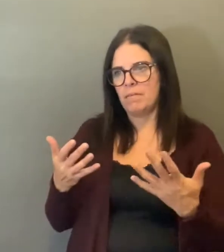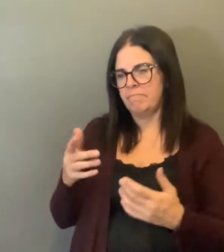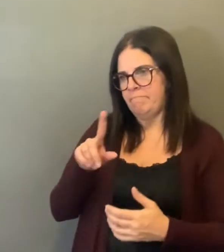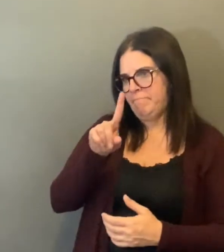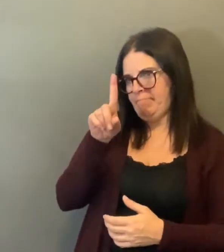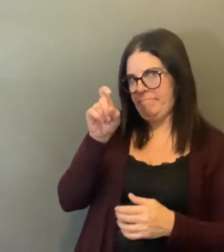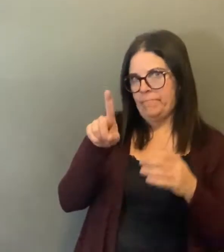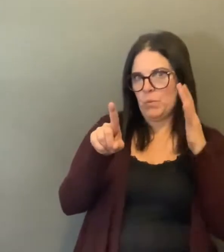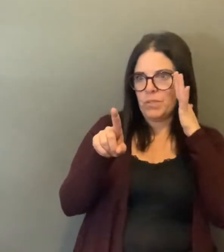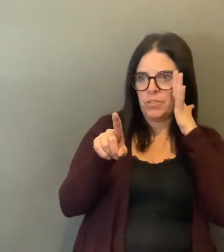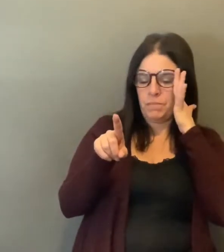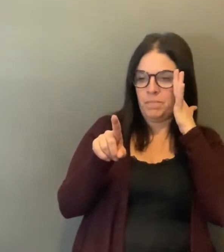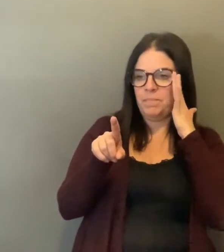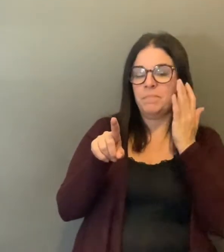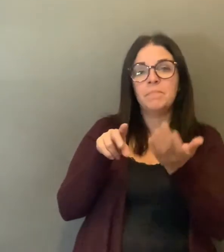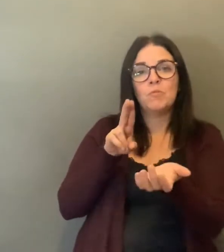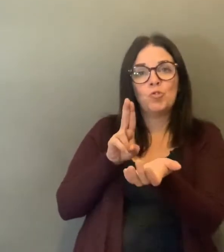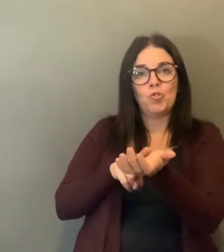nurses,